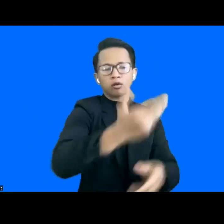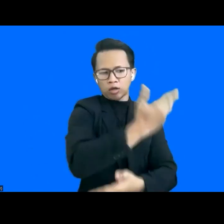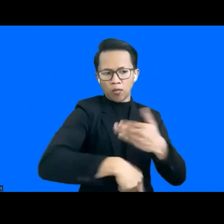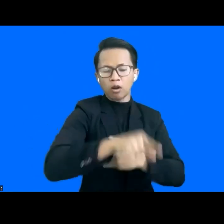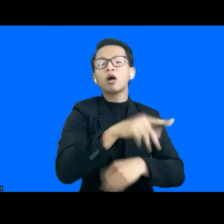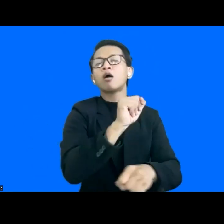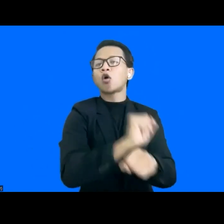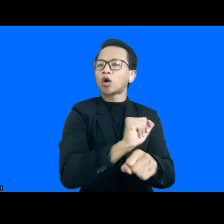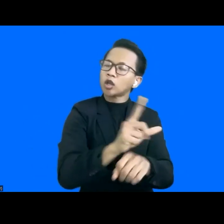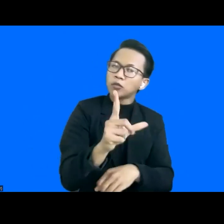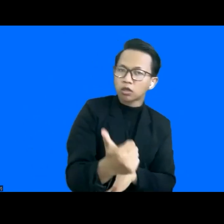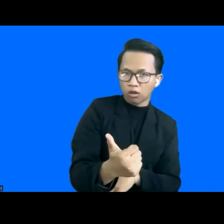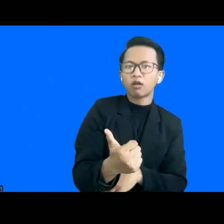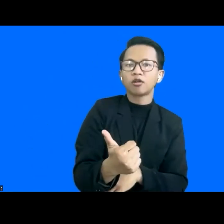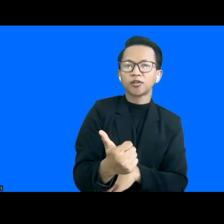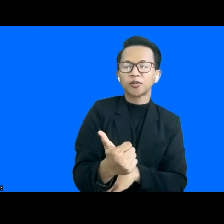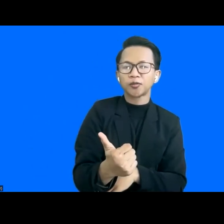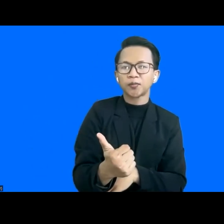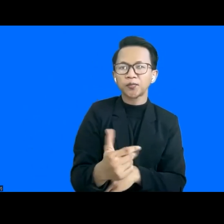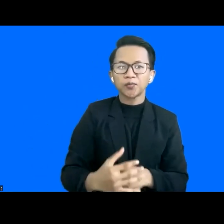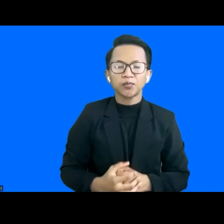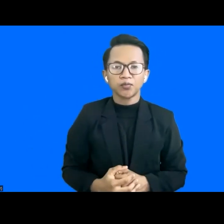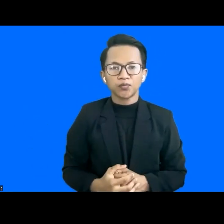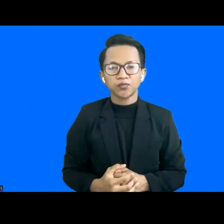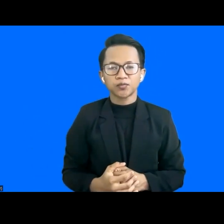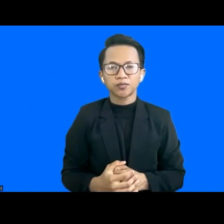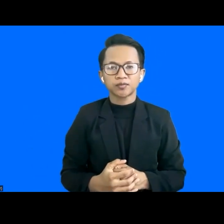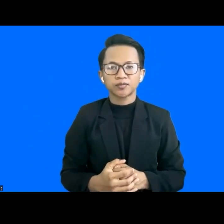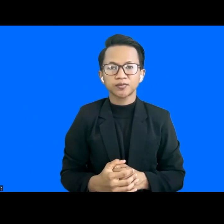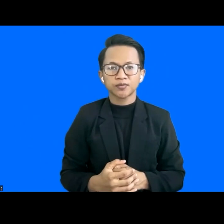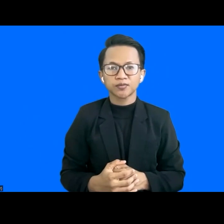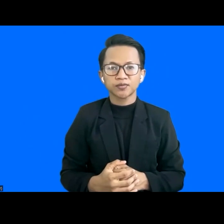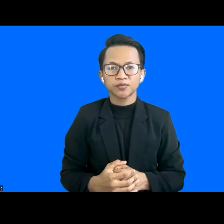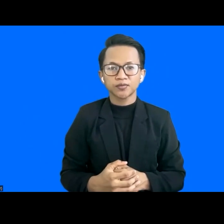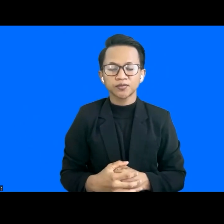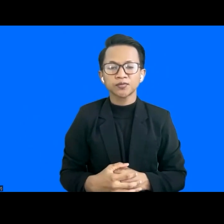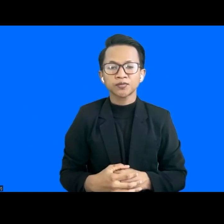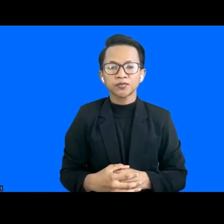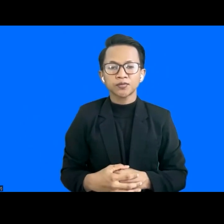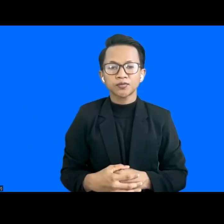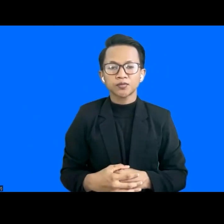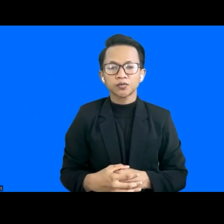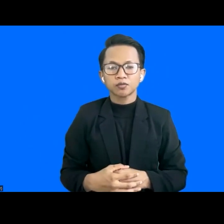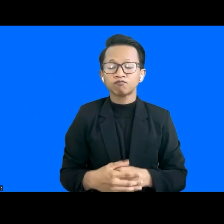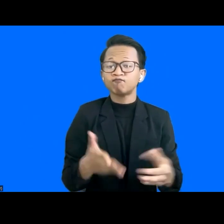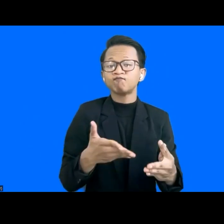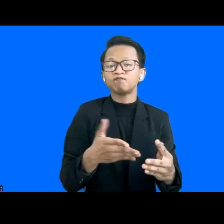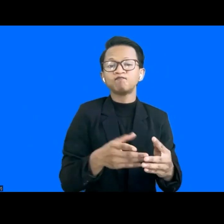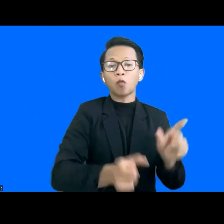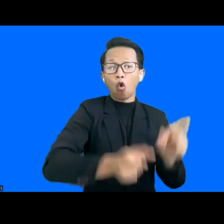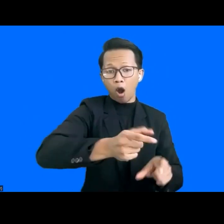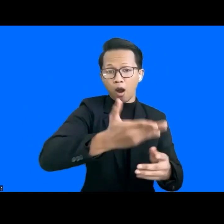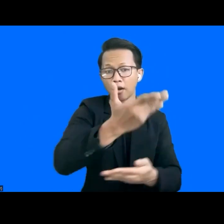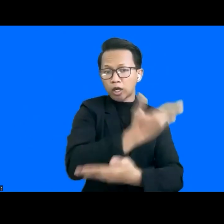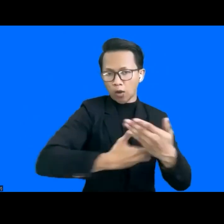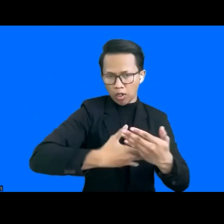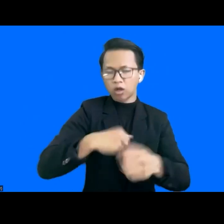another factor, the second factor is that the lack of skillsets of people with disabilities to work